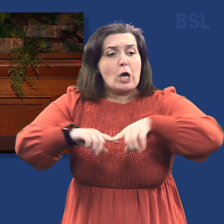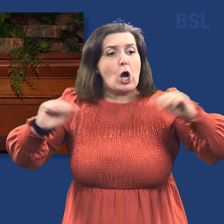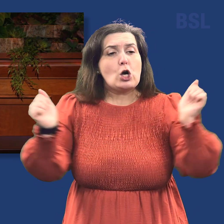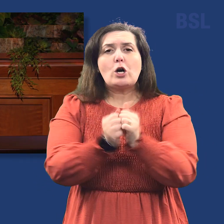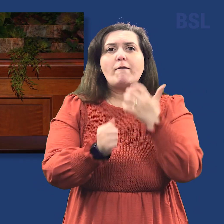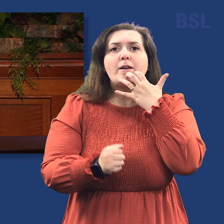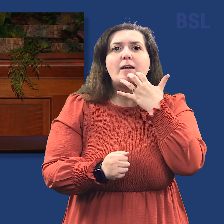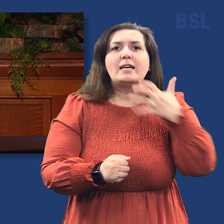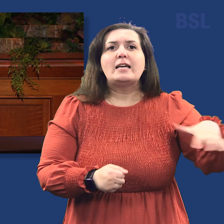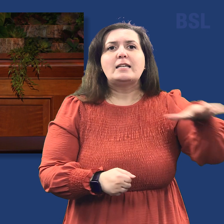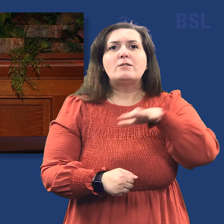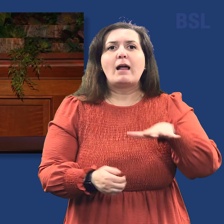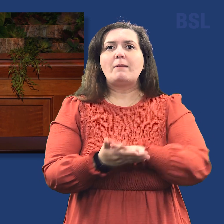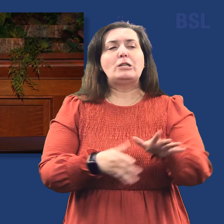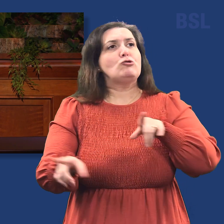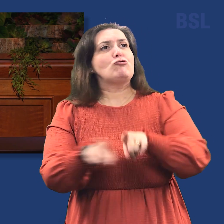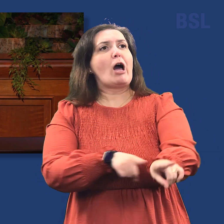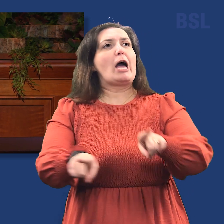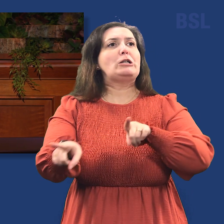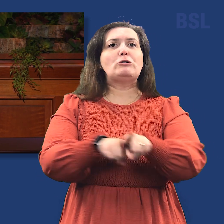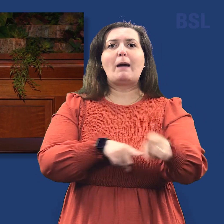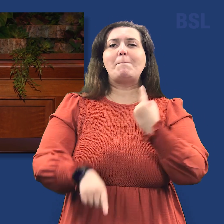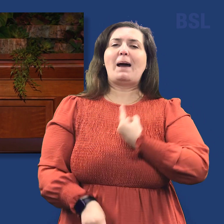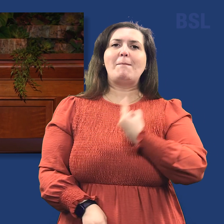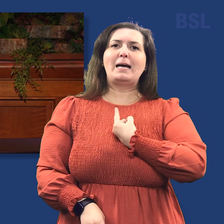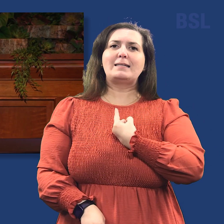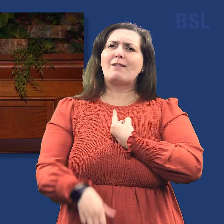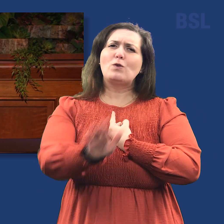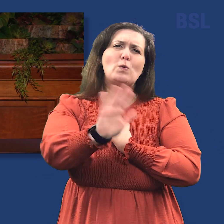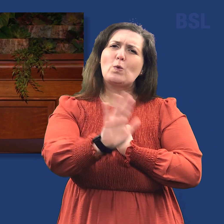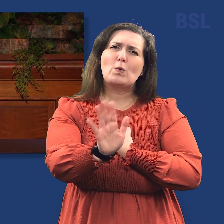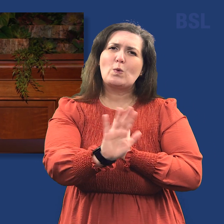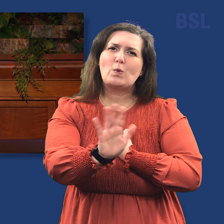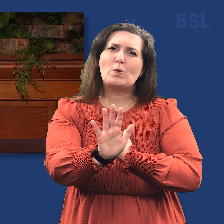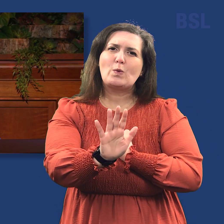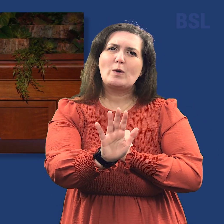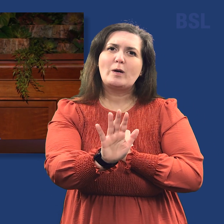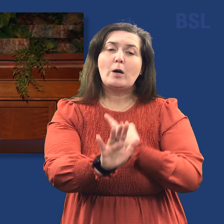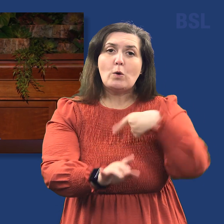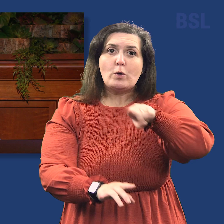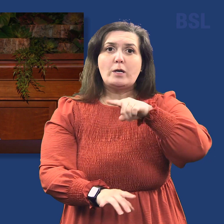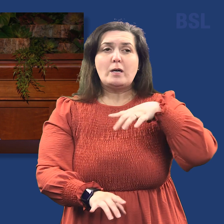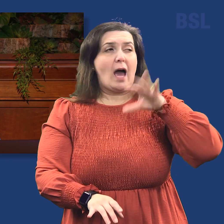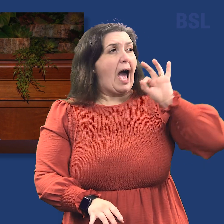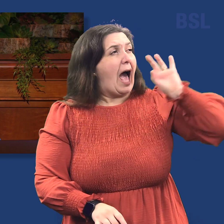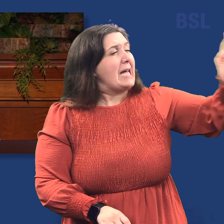we don't just try and try on our own to change. If we earnestly appeal to God, He